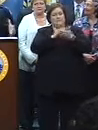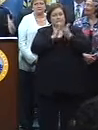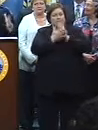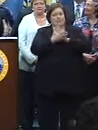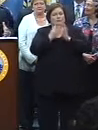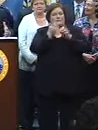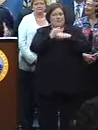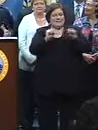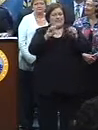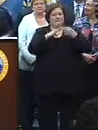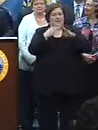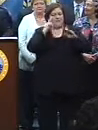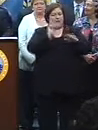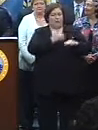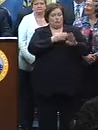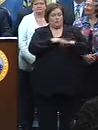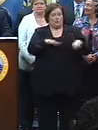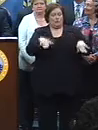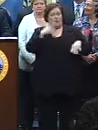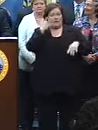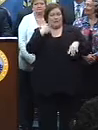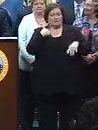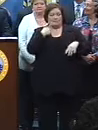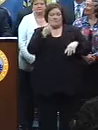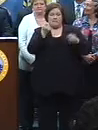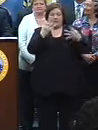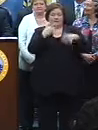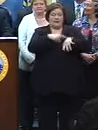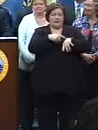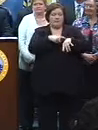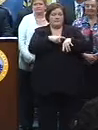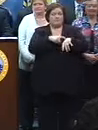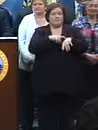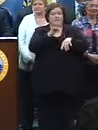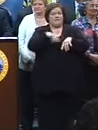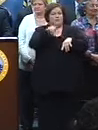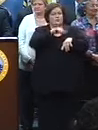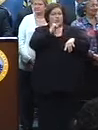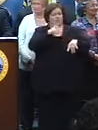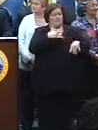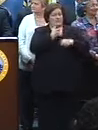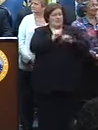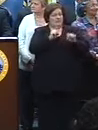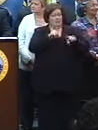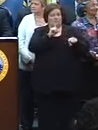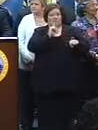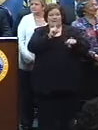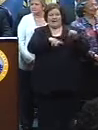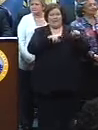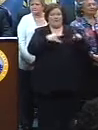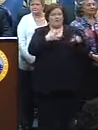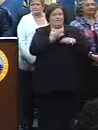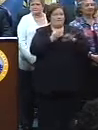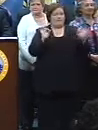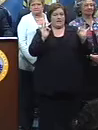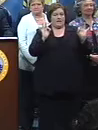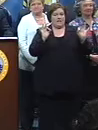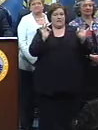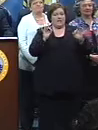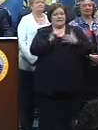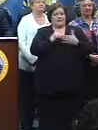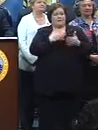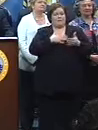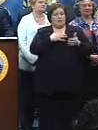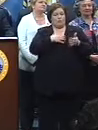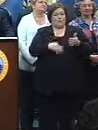for our children. Because, as I have said many, many times, if you don't feel safe, you really can't be free. And that is my